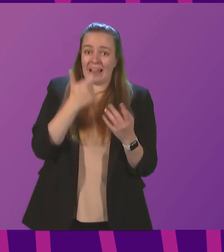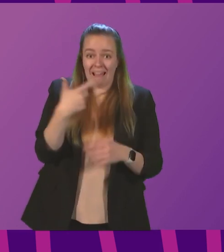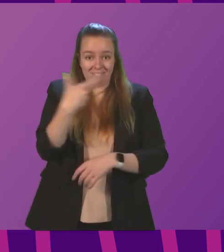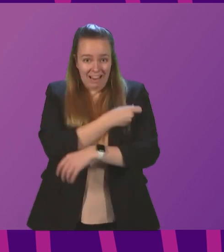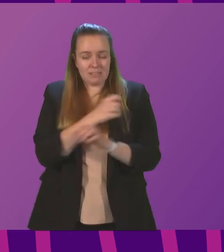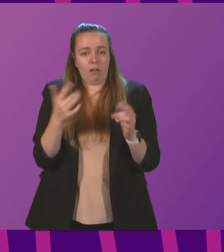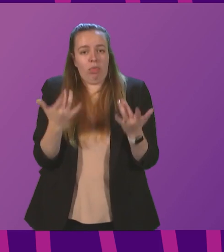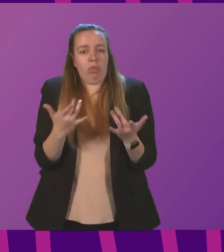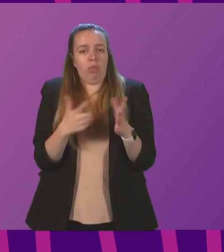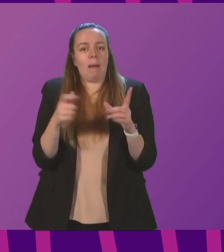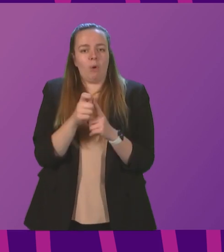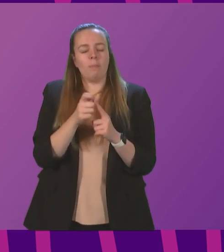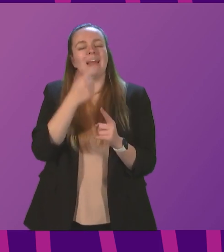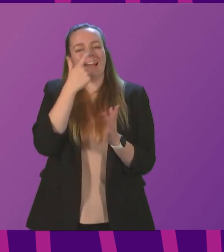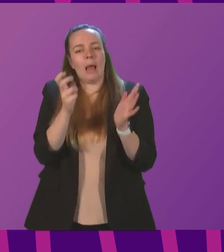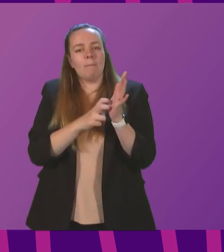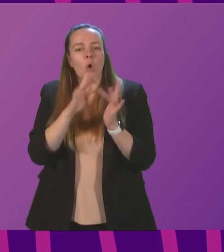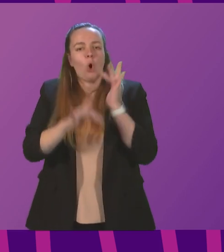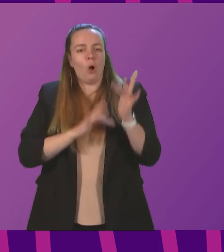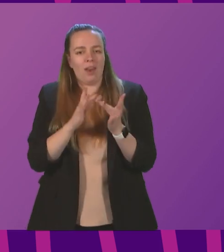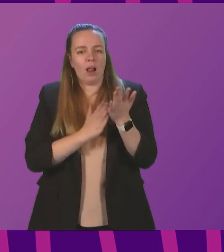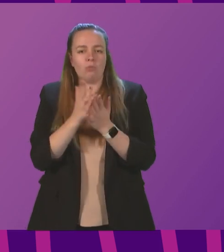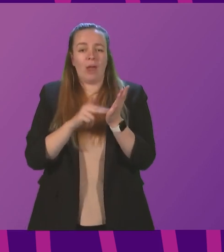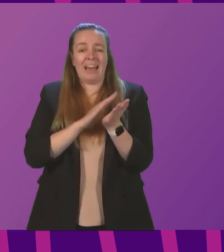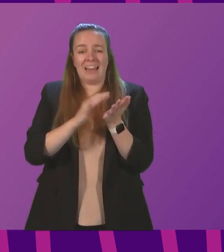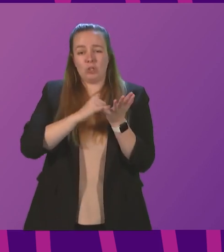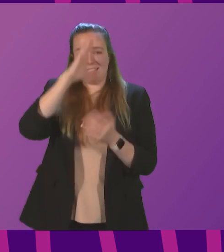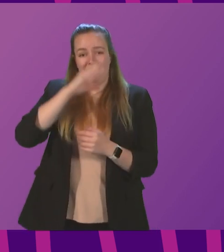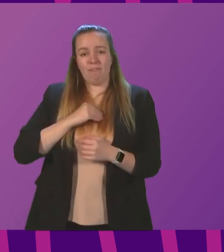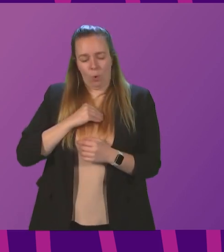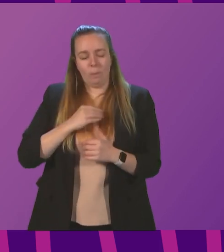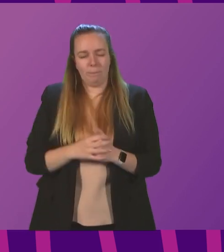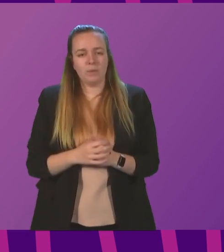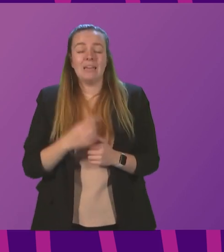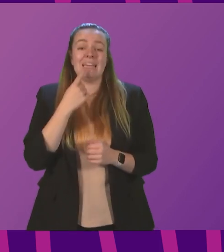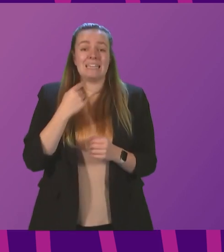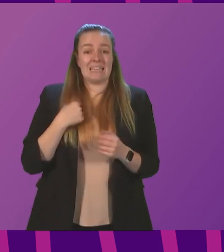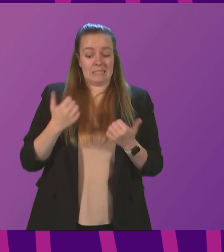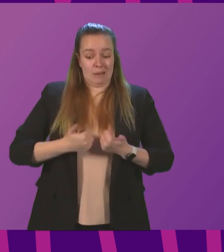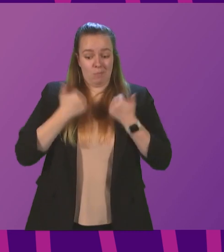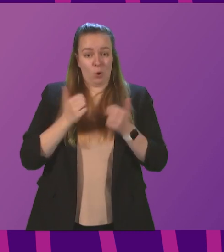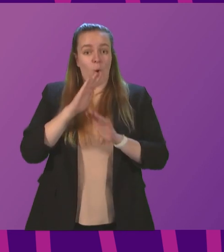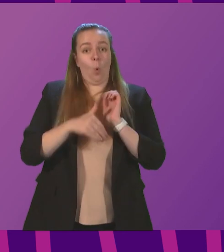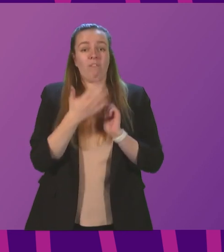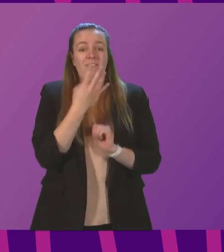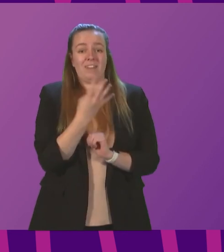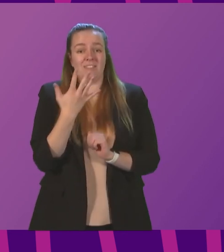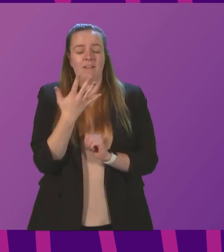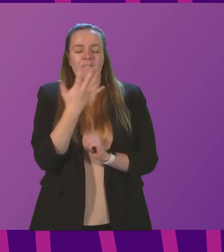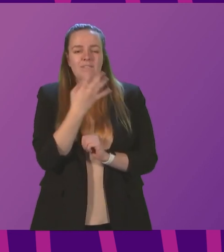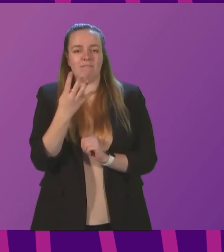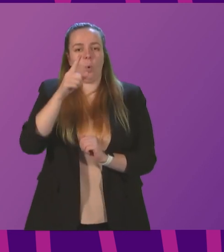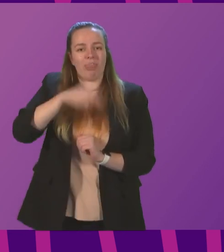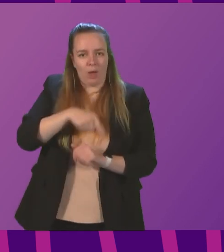appointment can now book online at NHS in form. Since yesterday morning, more than 54,000 people have made online